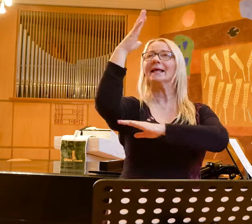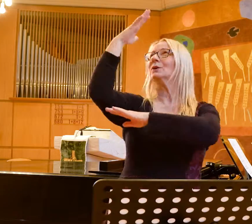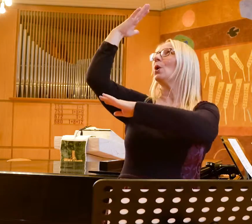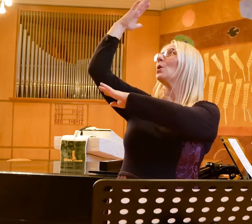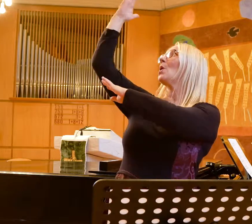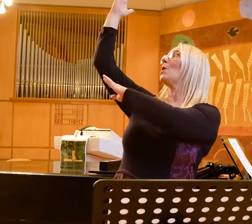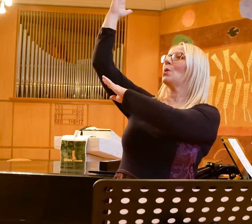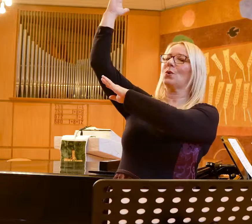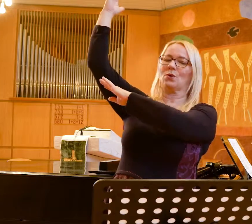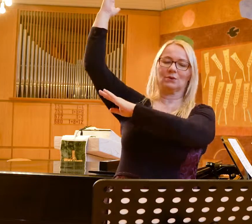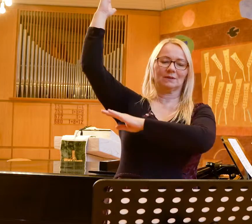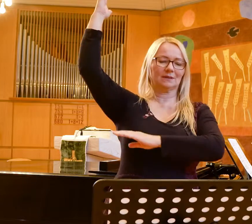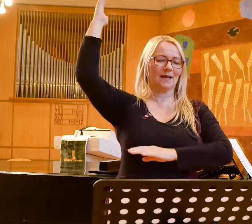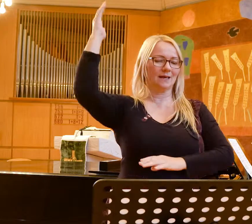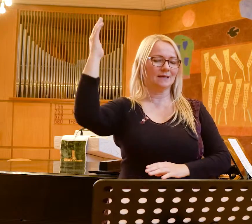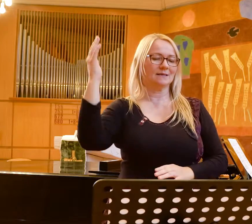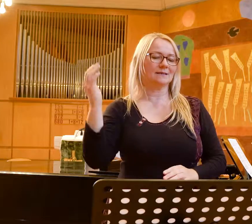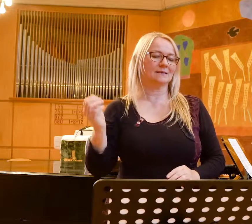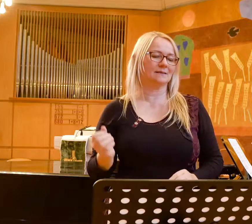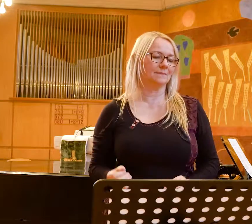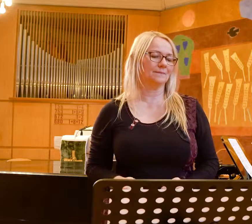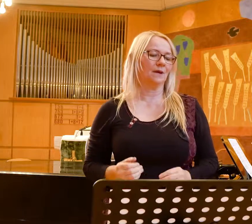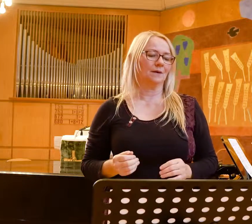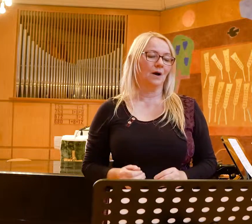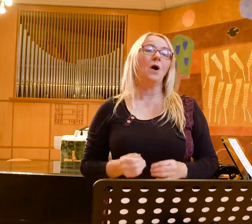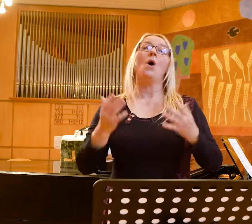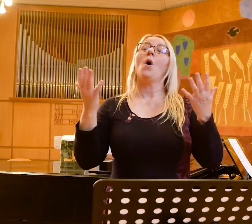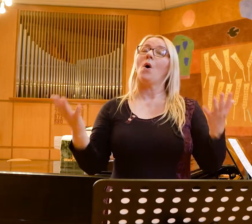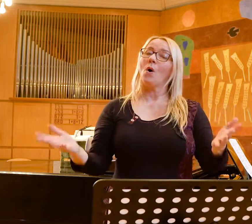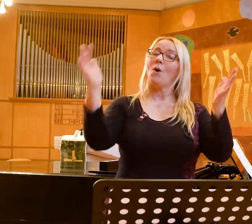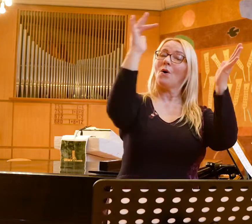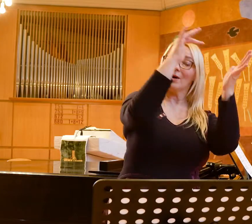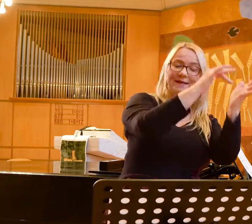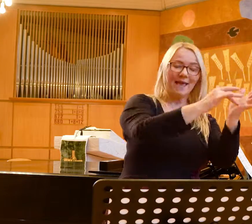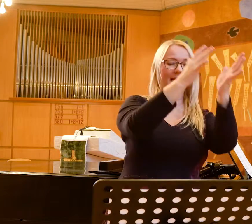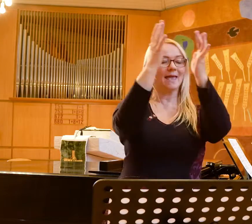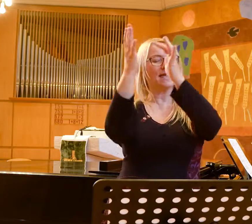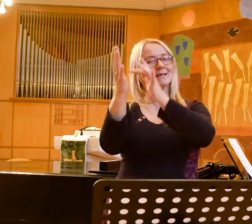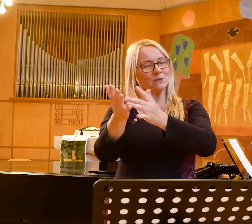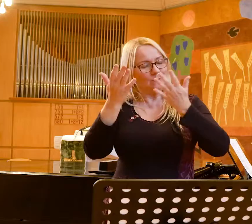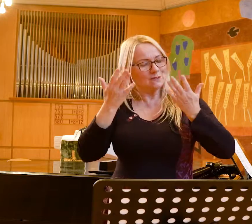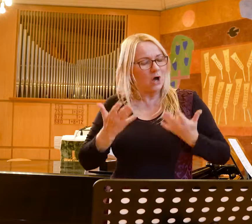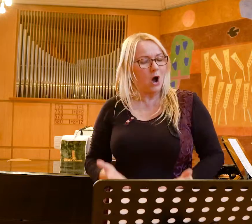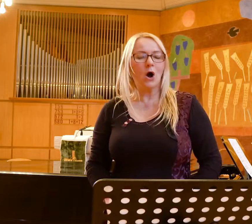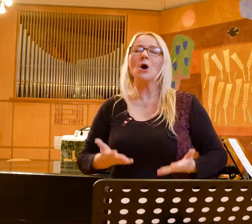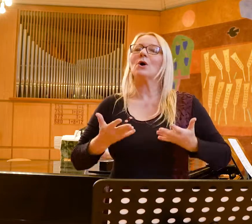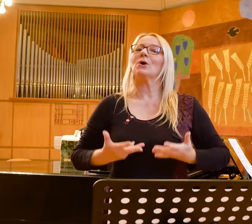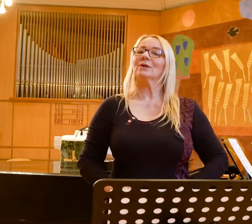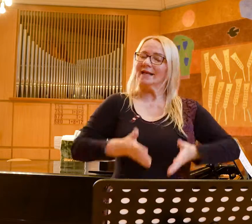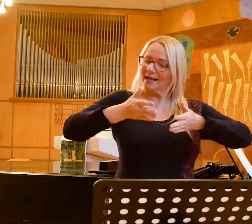for all of the world O Jesus, born